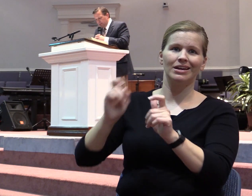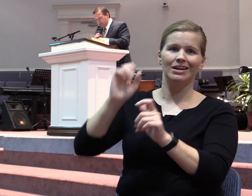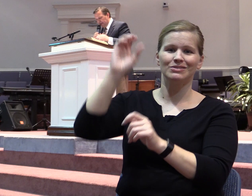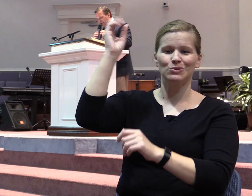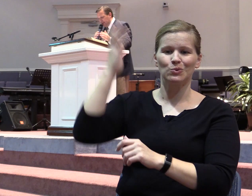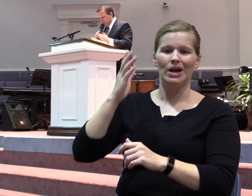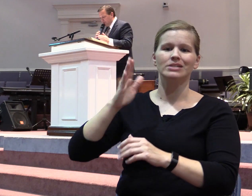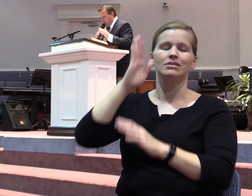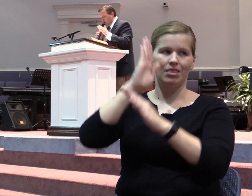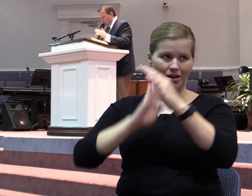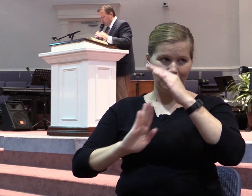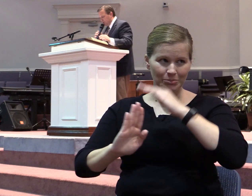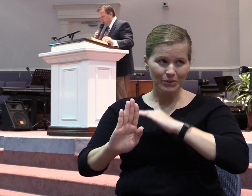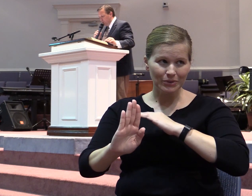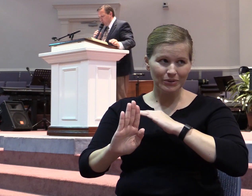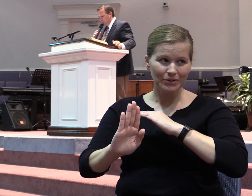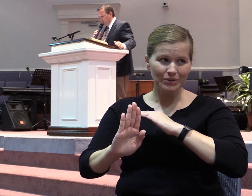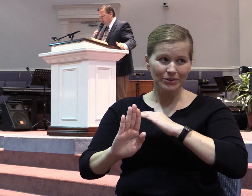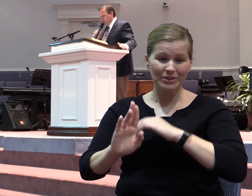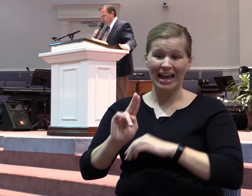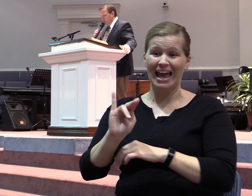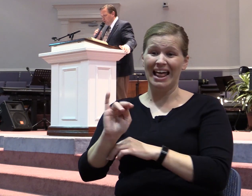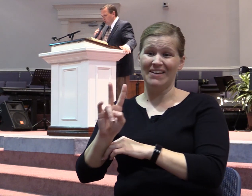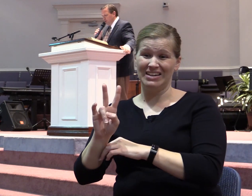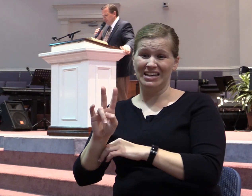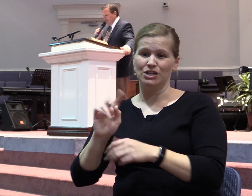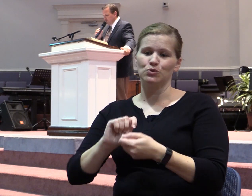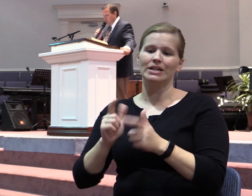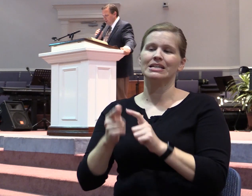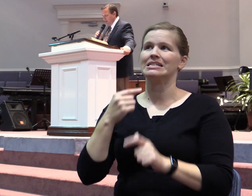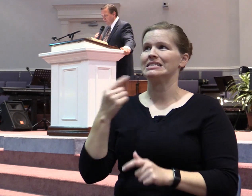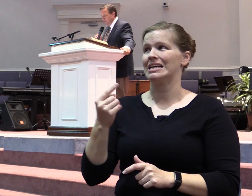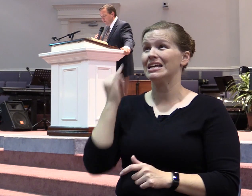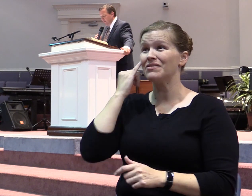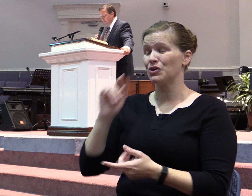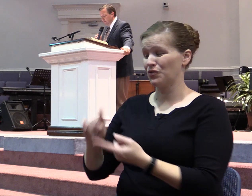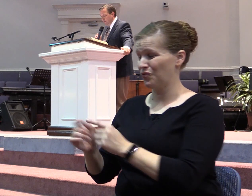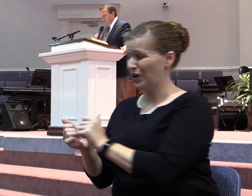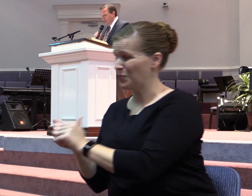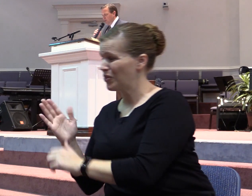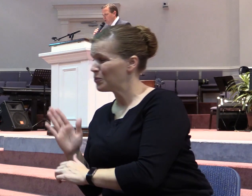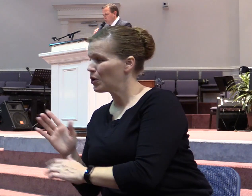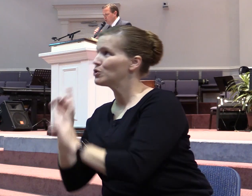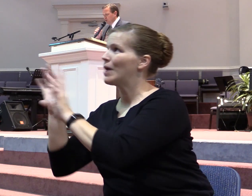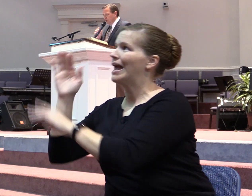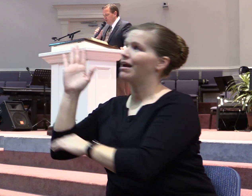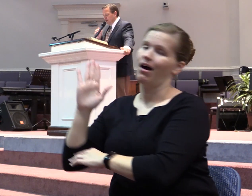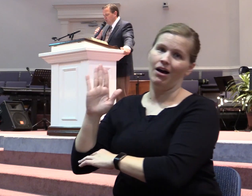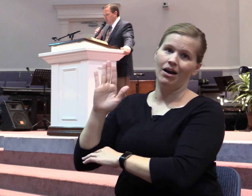The NIV says, you adulterous people, don't you know that friendship with the world is hatred toward God? Anyone who chooses to be a friend of the world